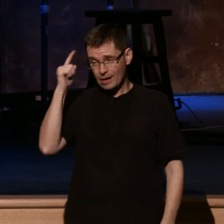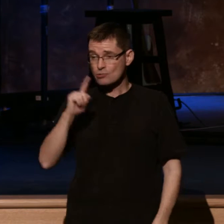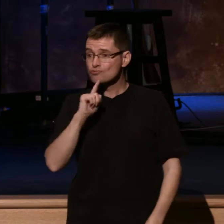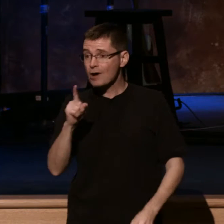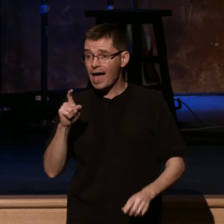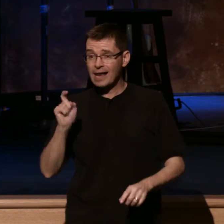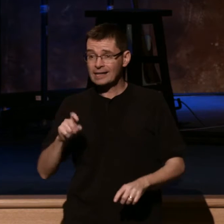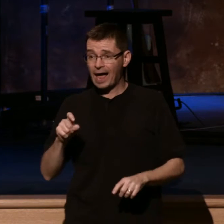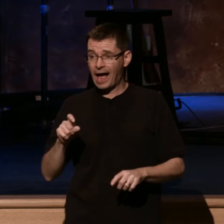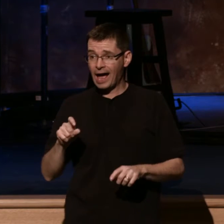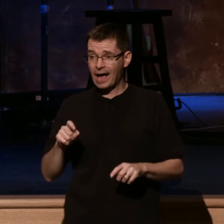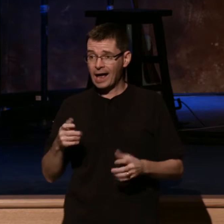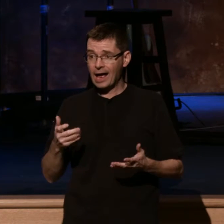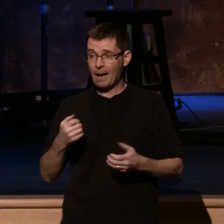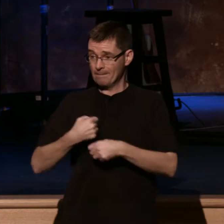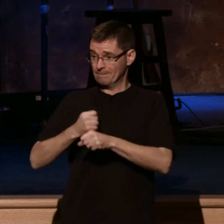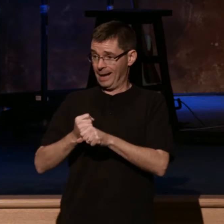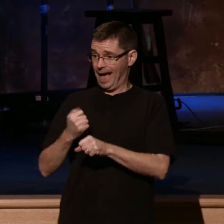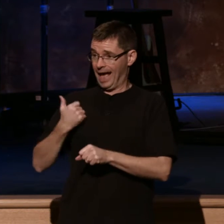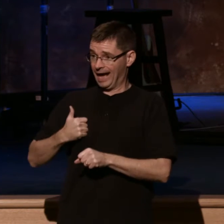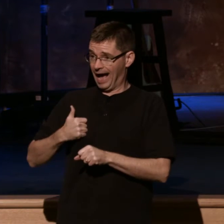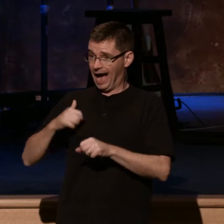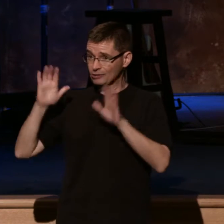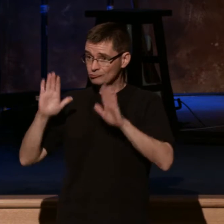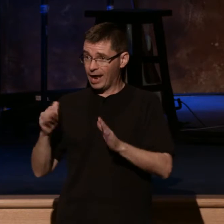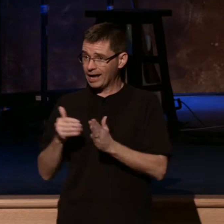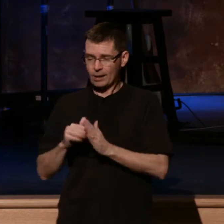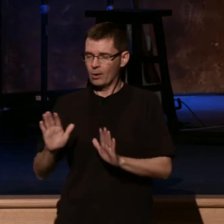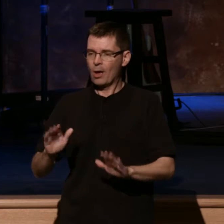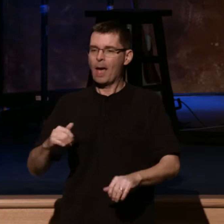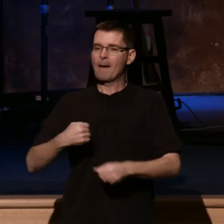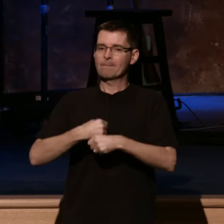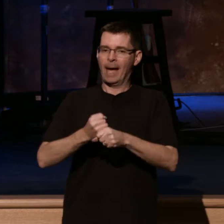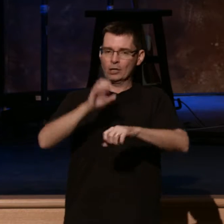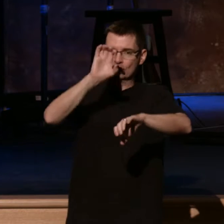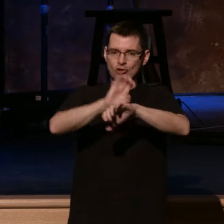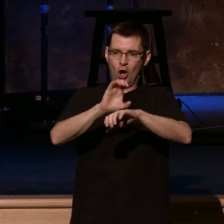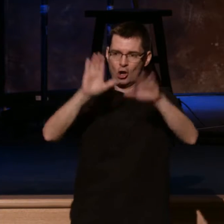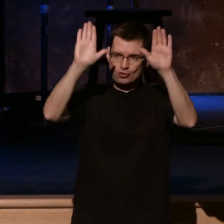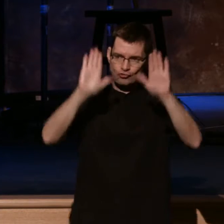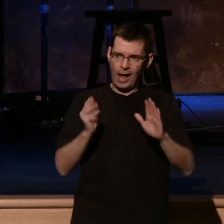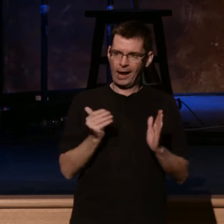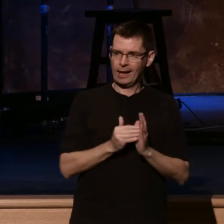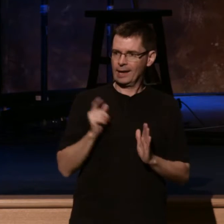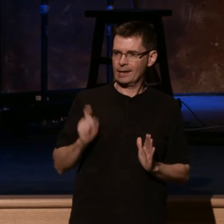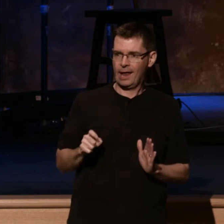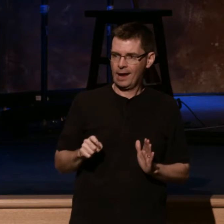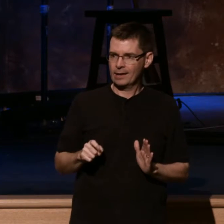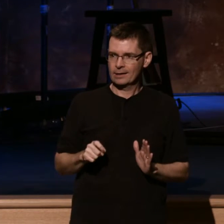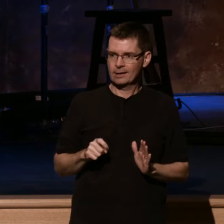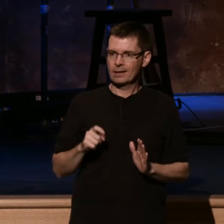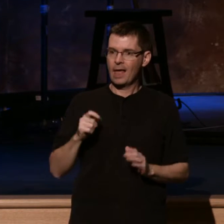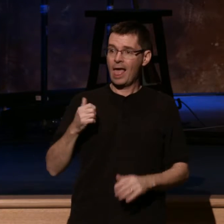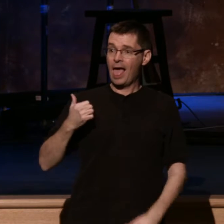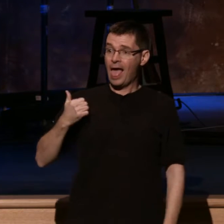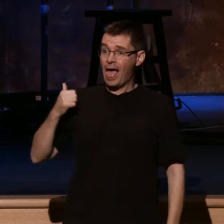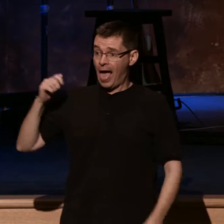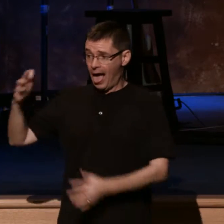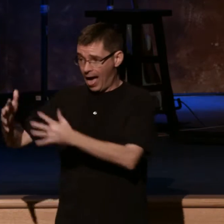America great again or Canada great again, it's to make the church great again. Because America will only be great, Canada will only be great,